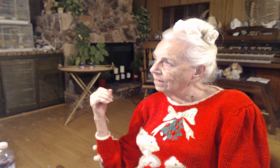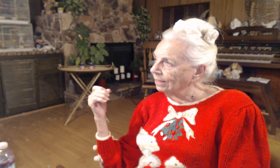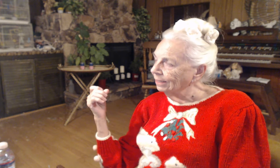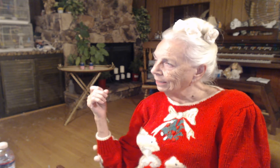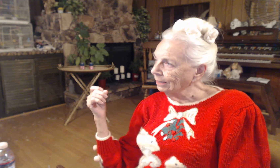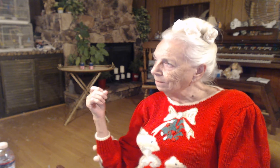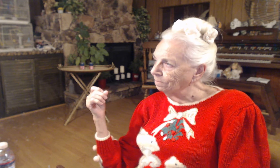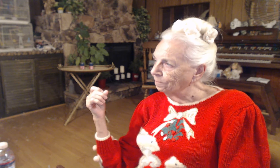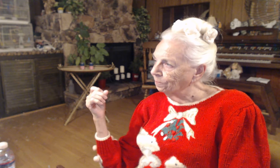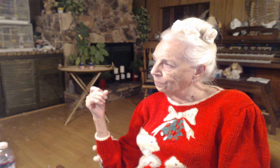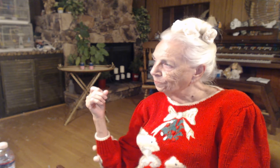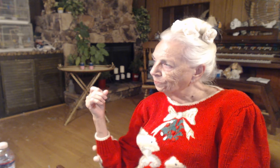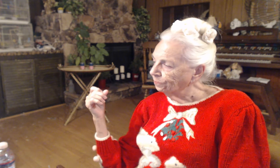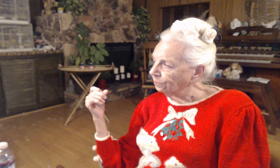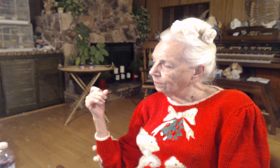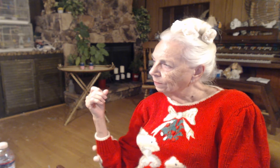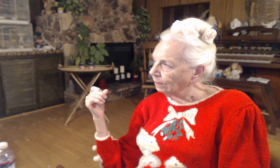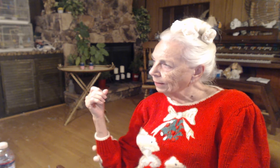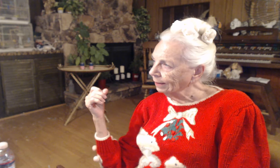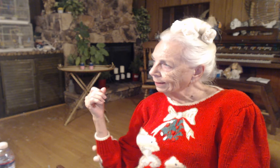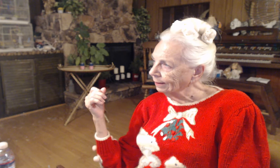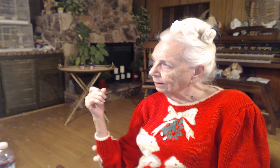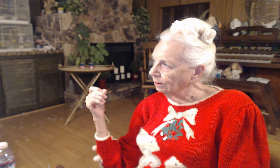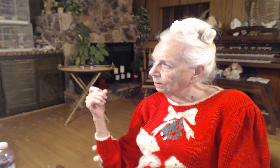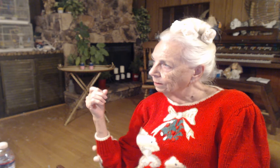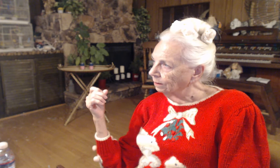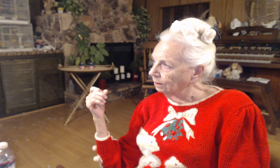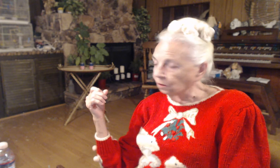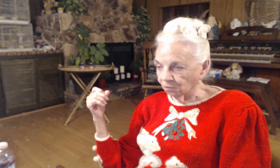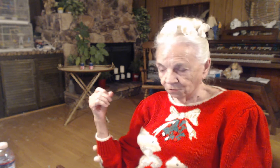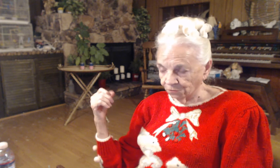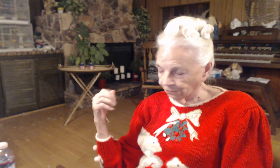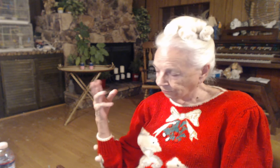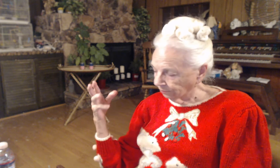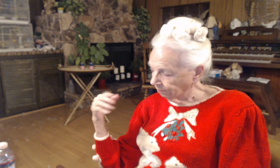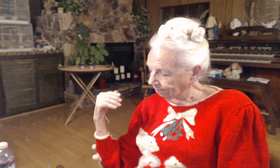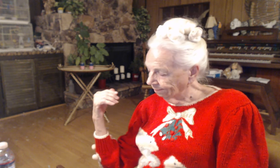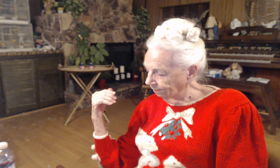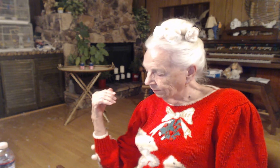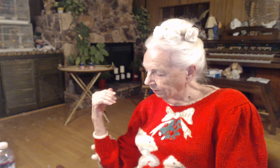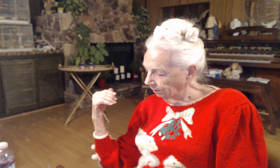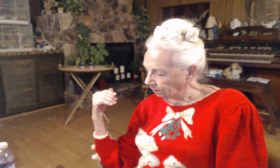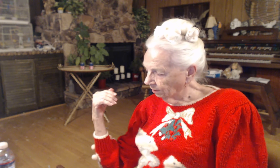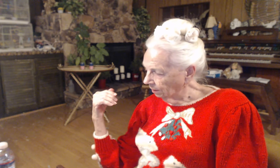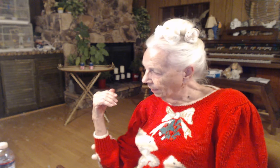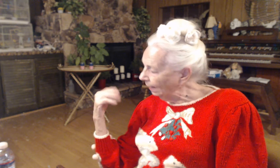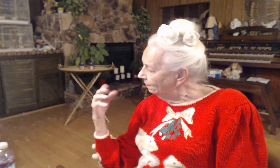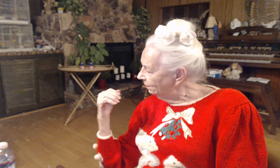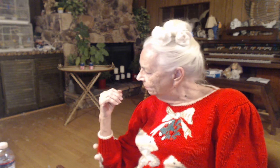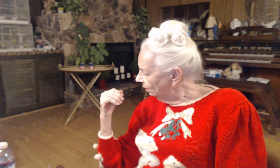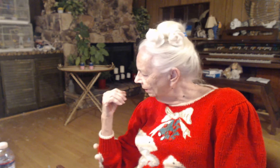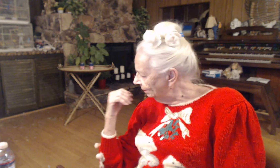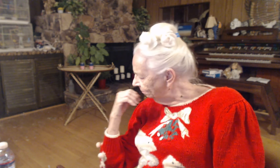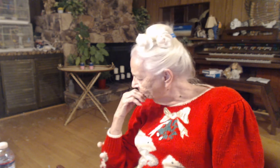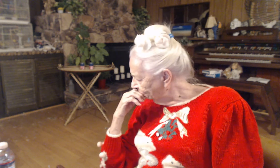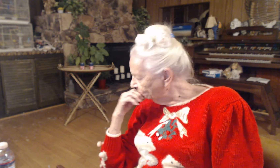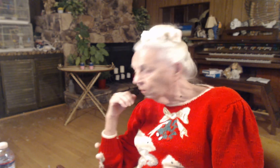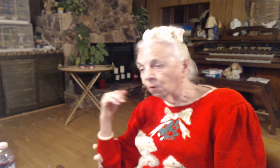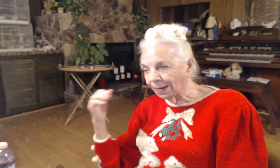Ammon, Moab.